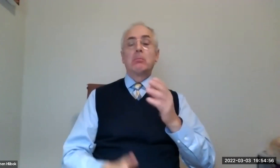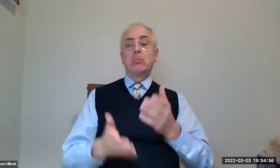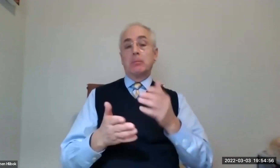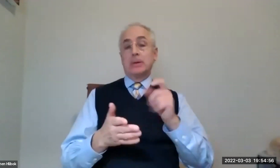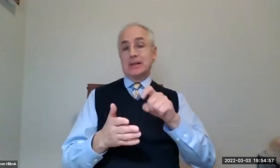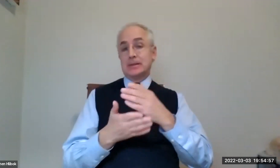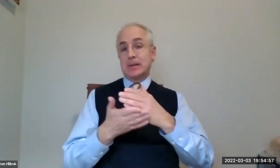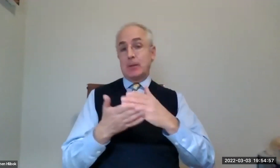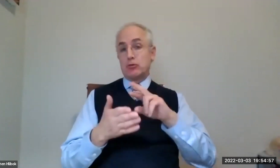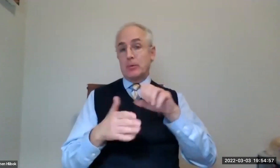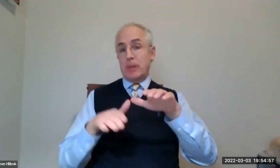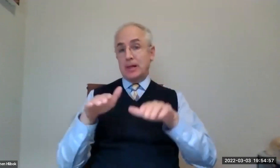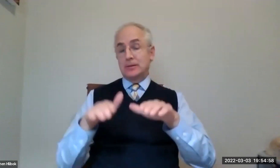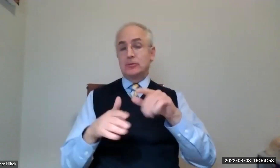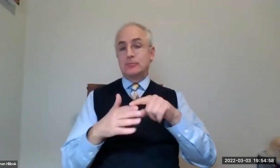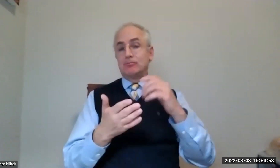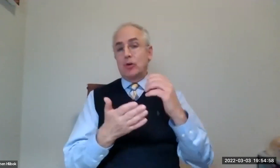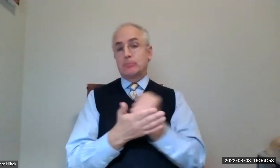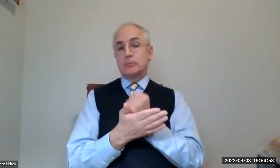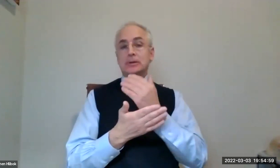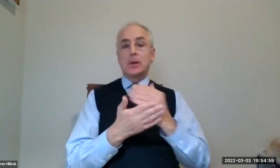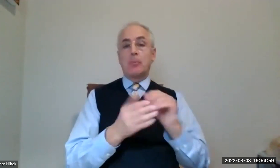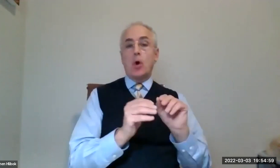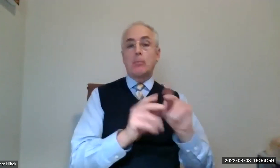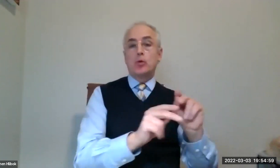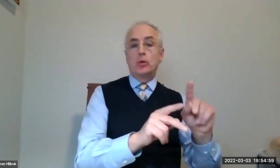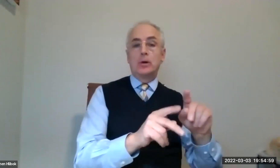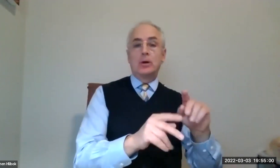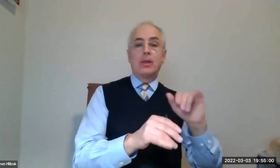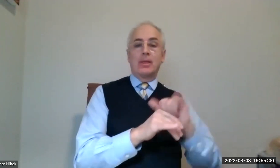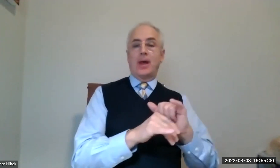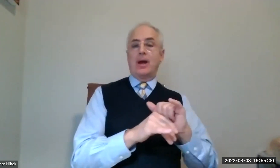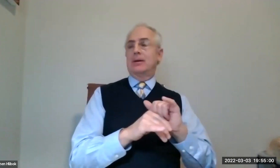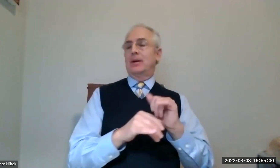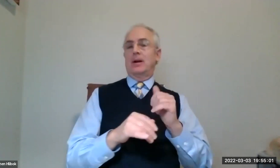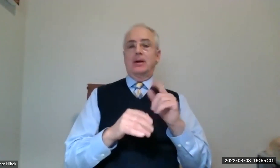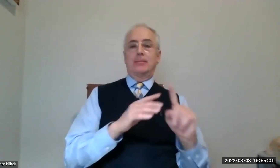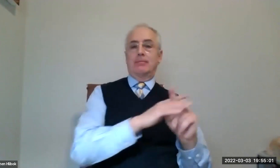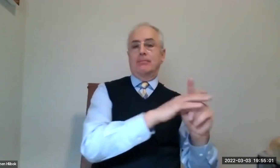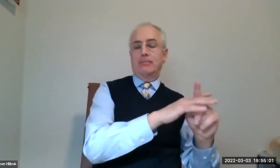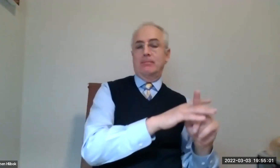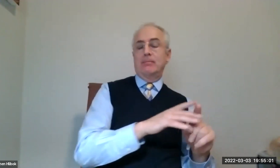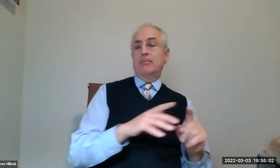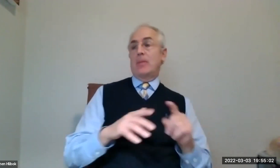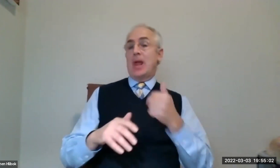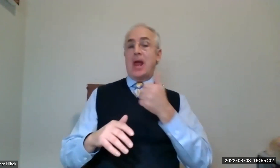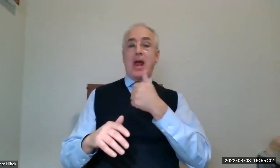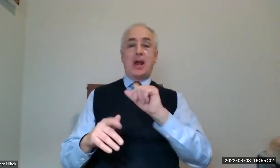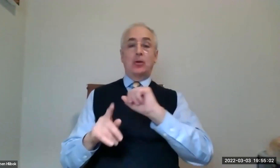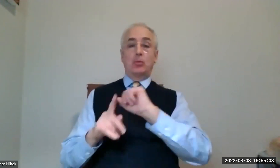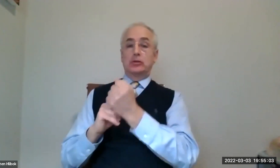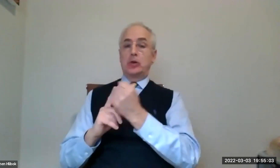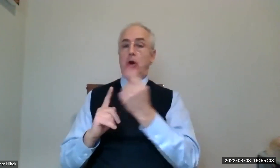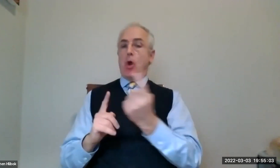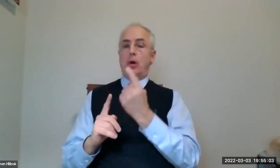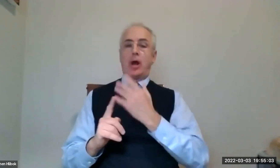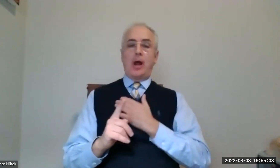rebalance your portfolio if necessary. It might be a good opportunity to invest in some other things that have come up in that time